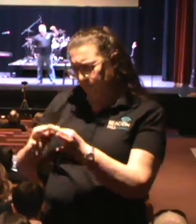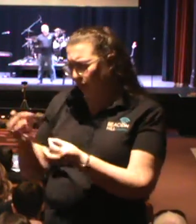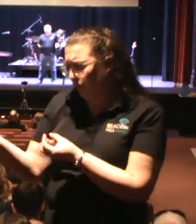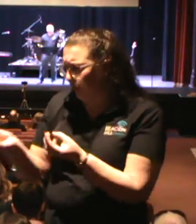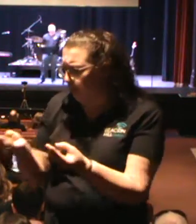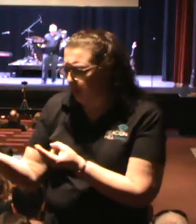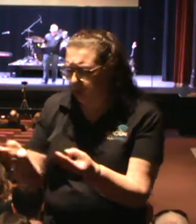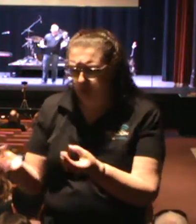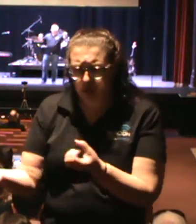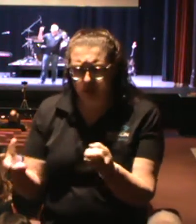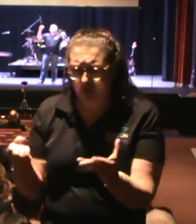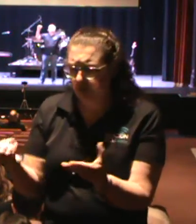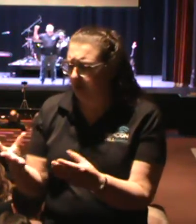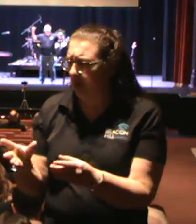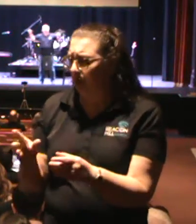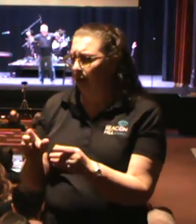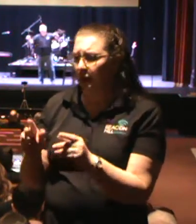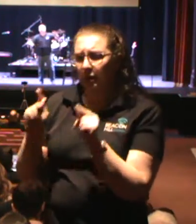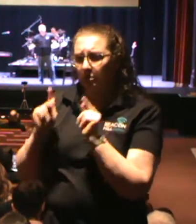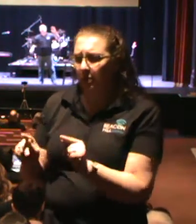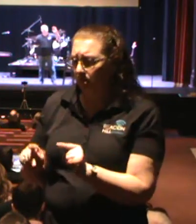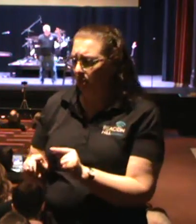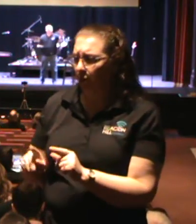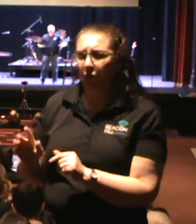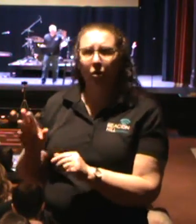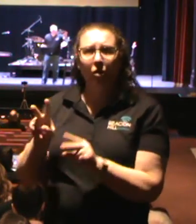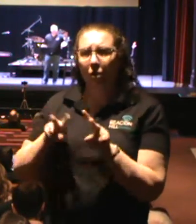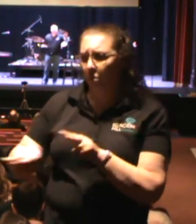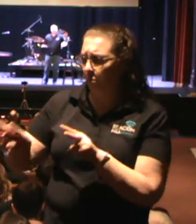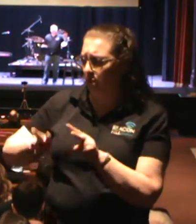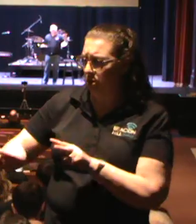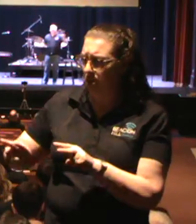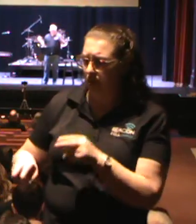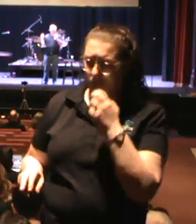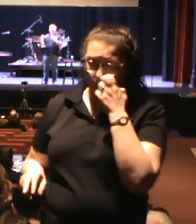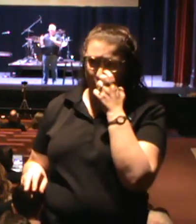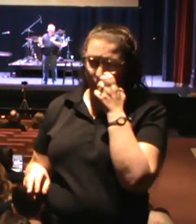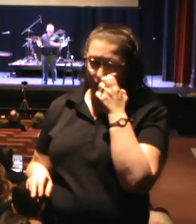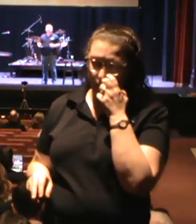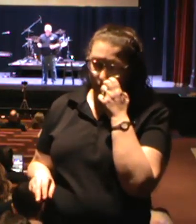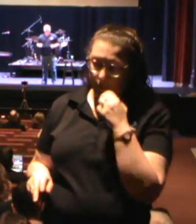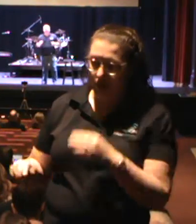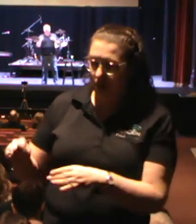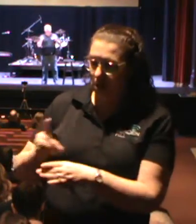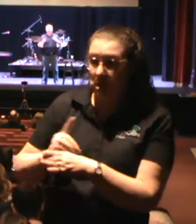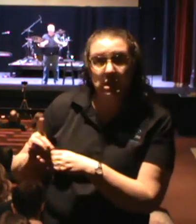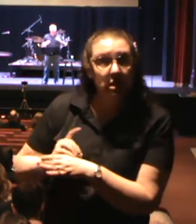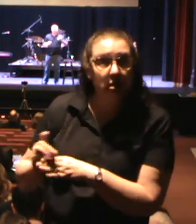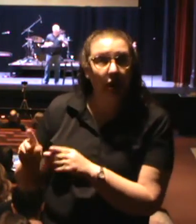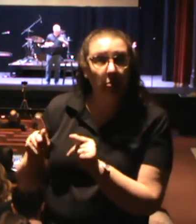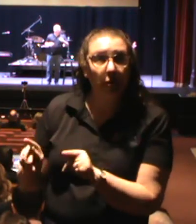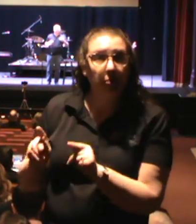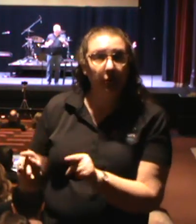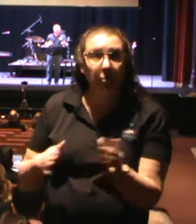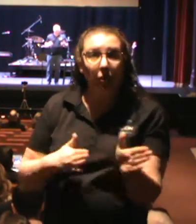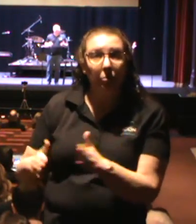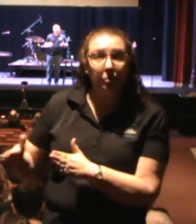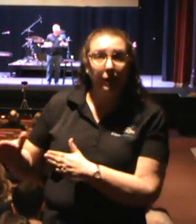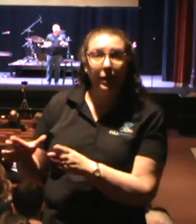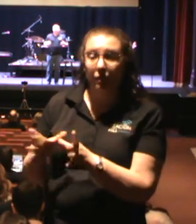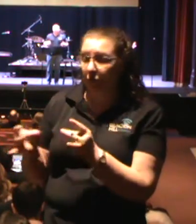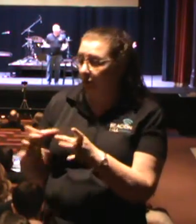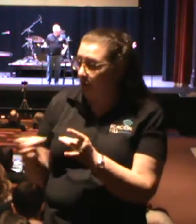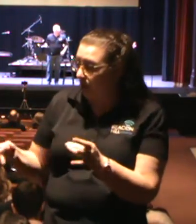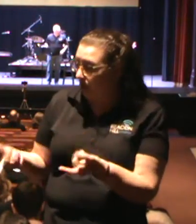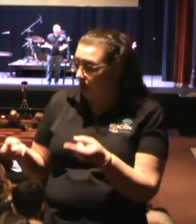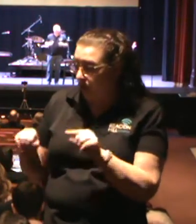watched him disciple people, preach a funeral, prepare three messages. And when he had free time, I watched him show up at a widow's